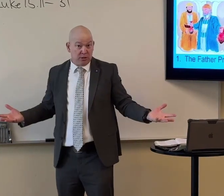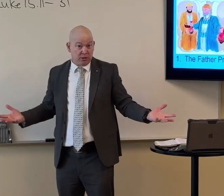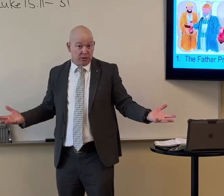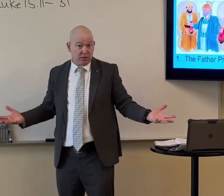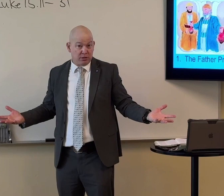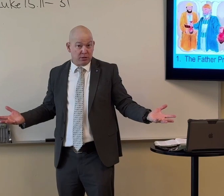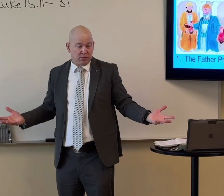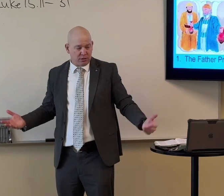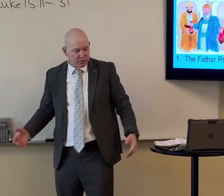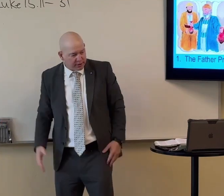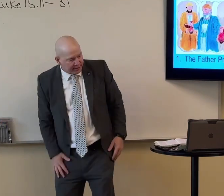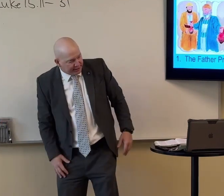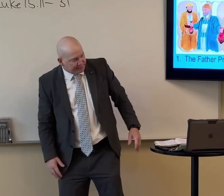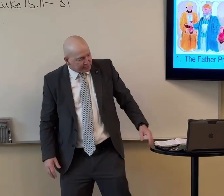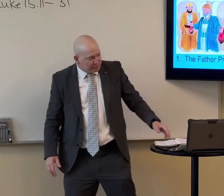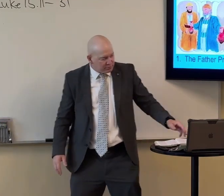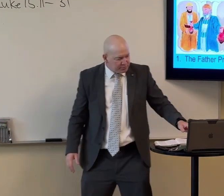have a life full of blessings.